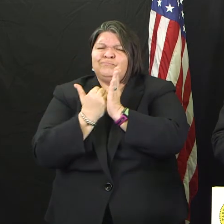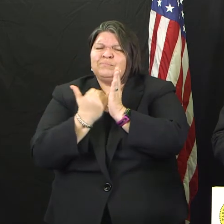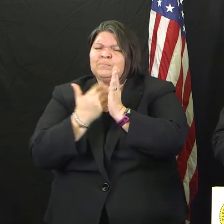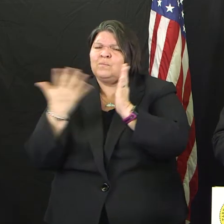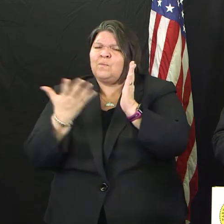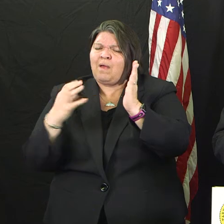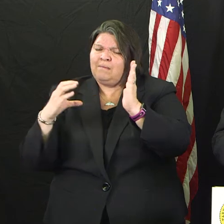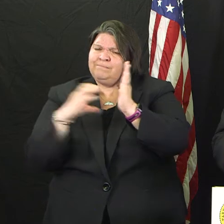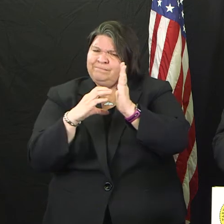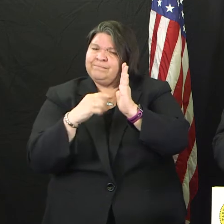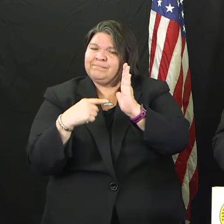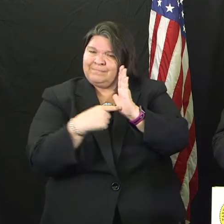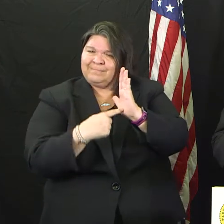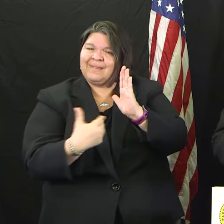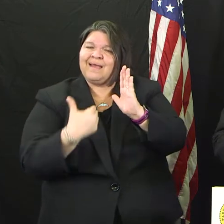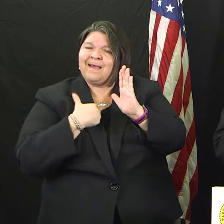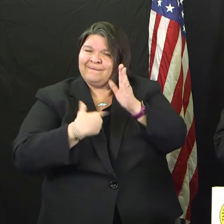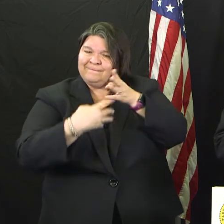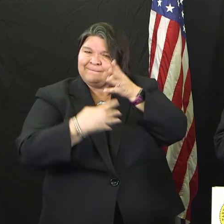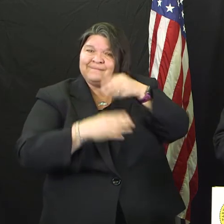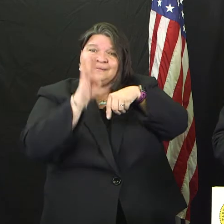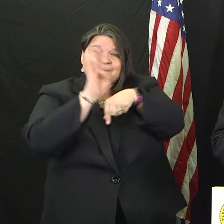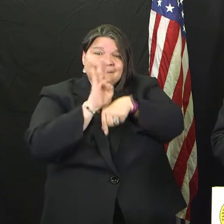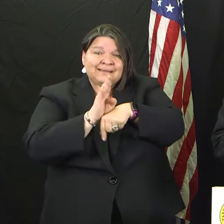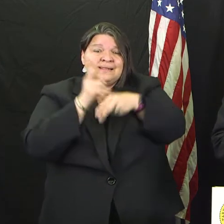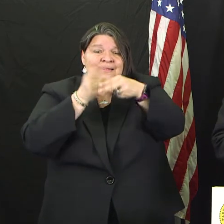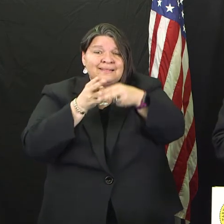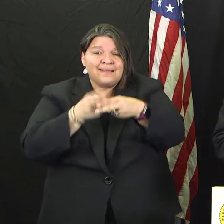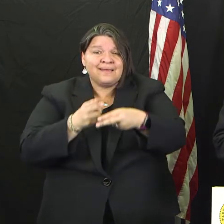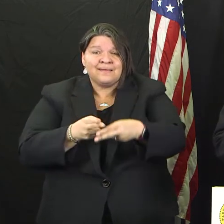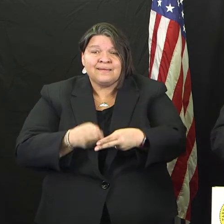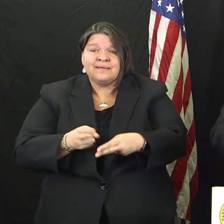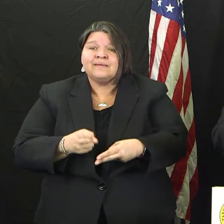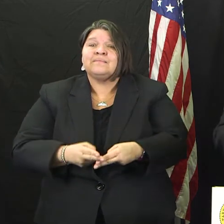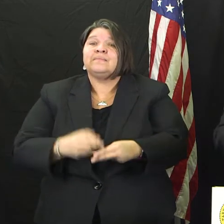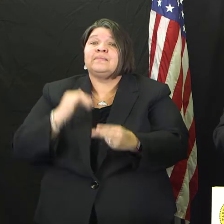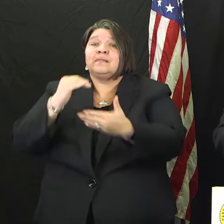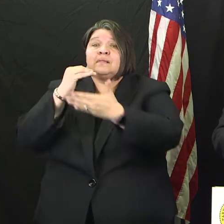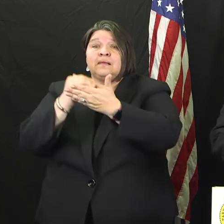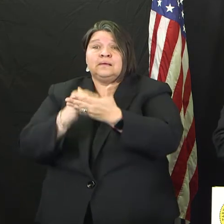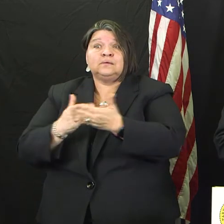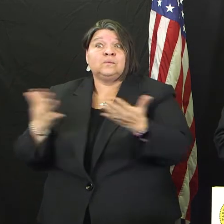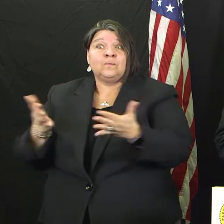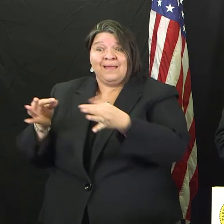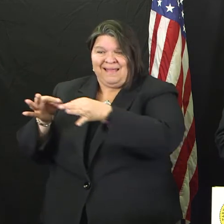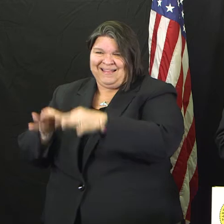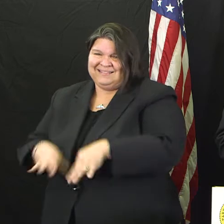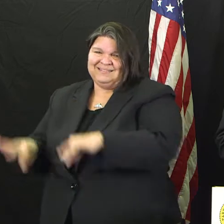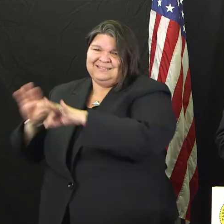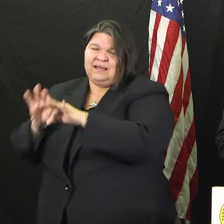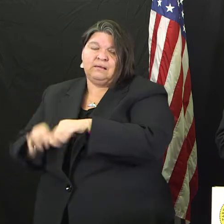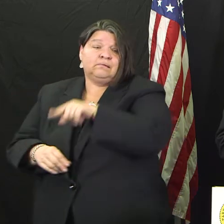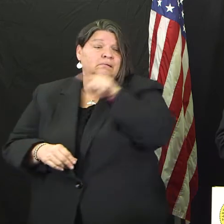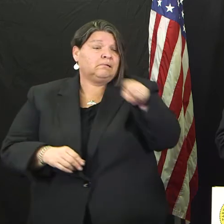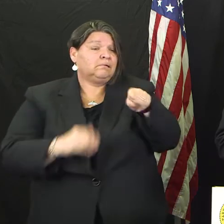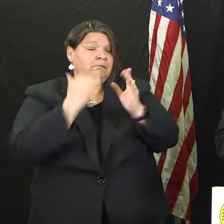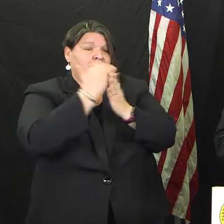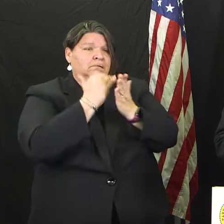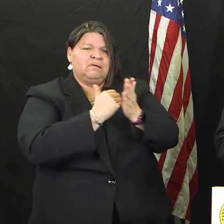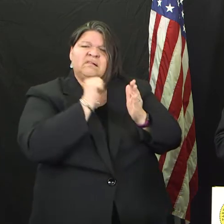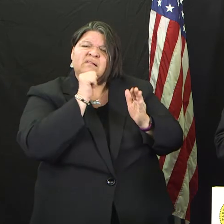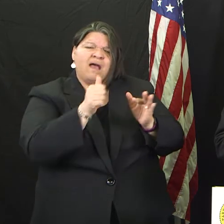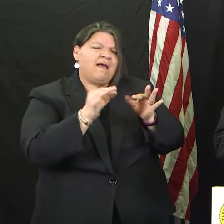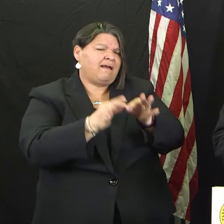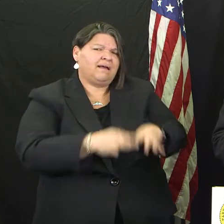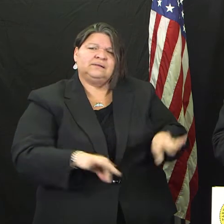and whether they are essential or non-essential. The other is every business is going to have a unique situation, and so we're